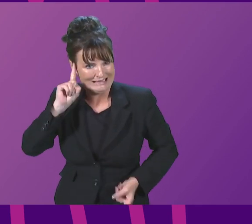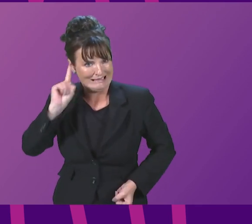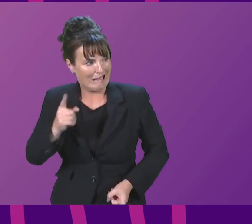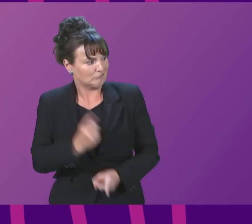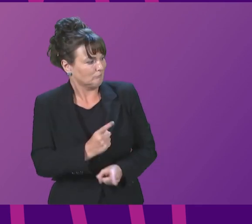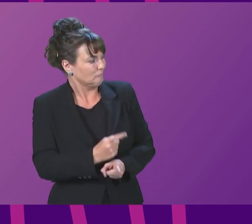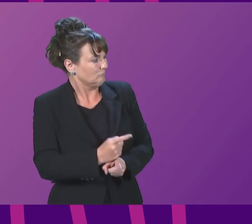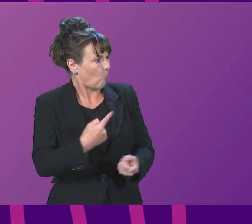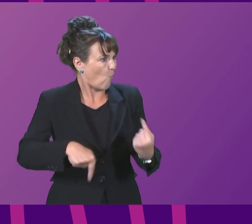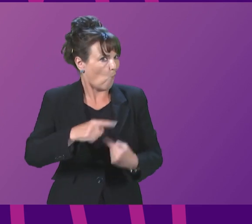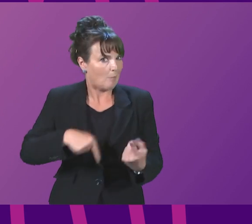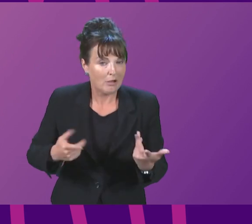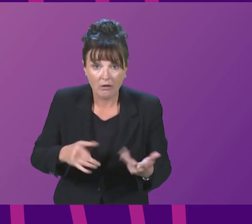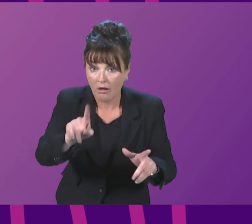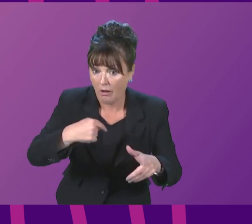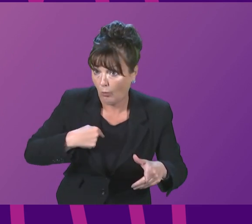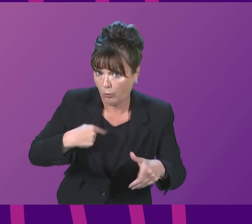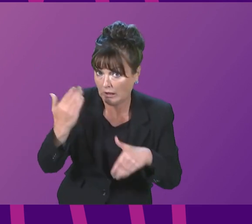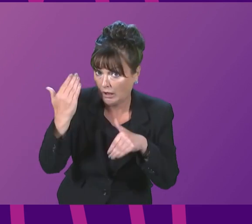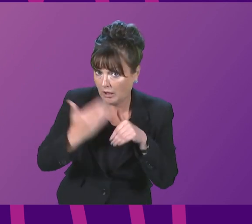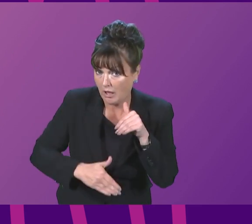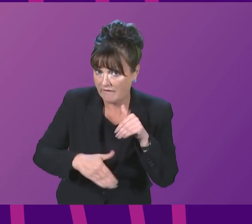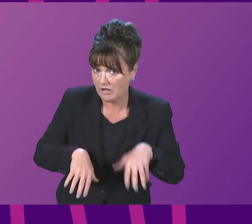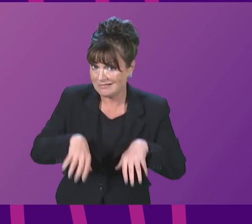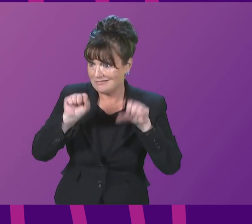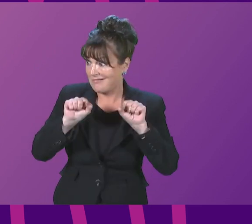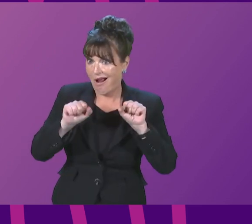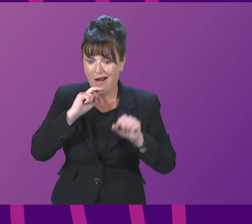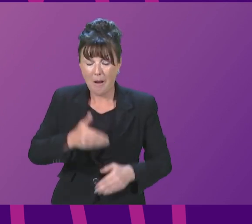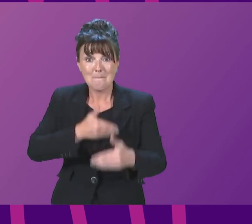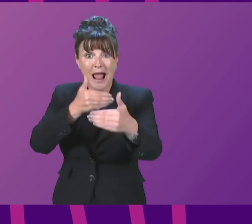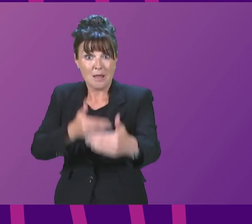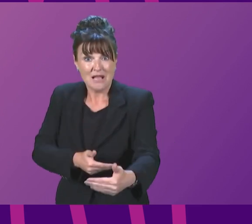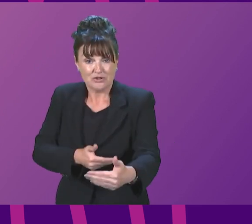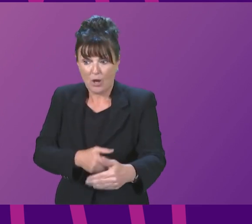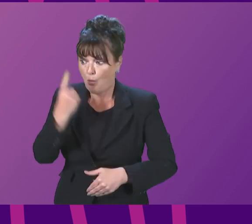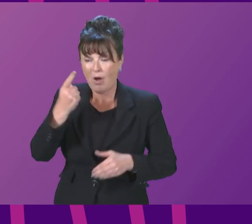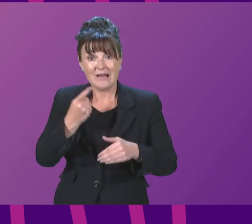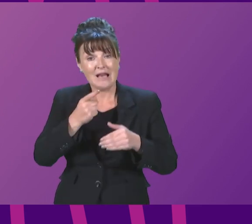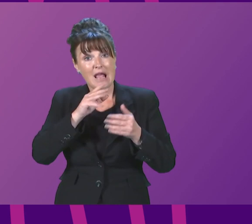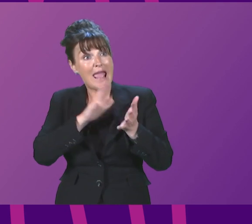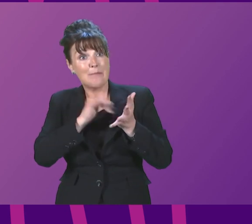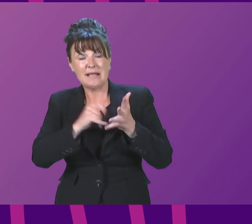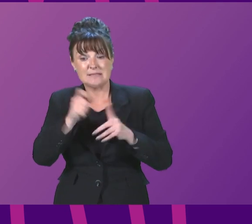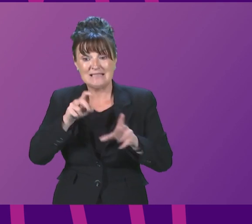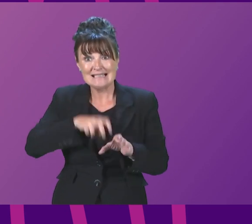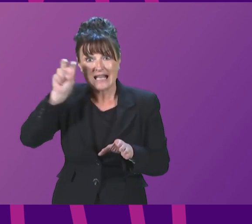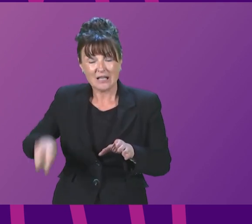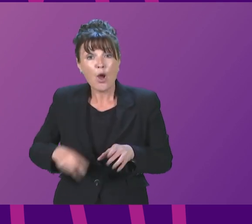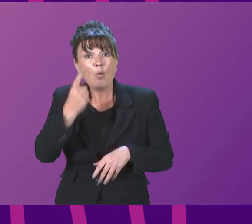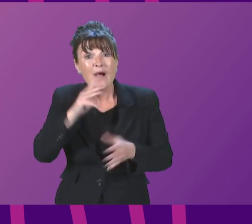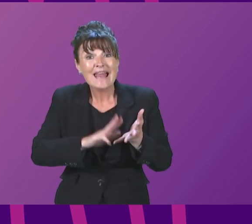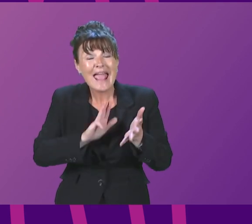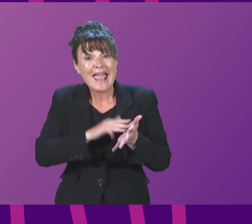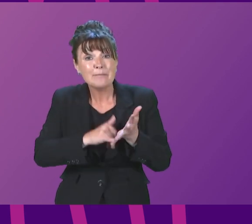all, it's not me that started this new parliamentary term with one MSP standing down from his front bench and another MSP quitting